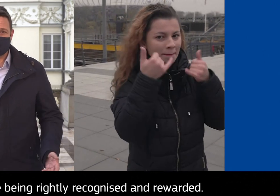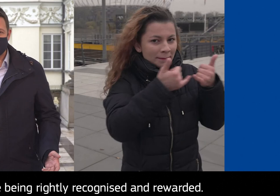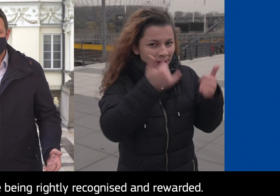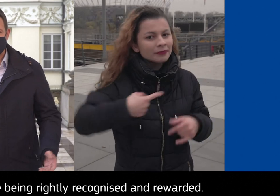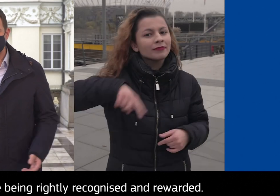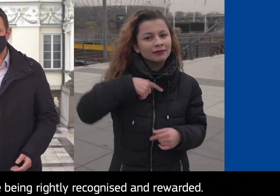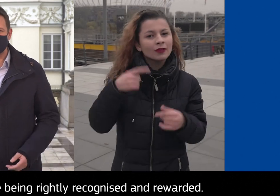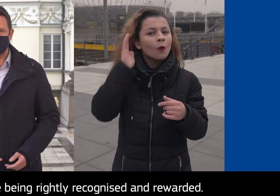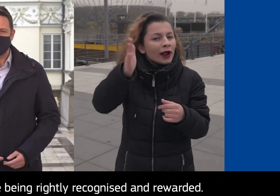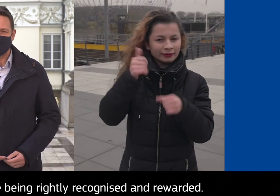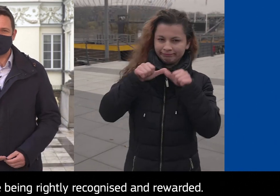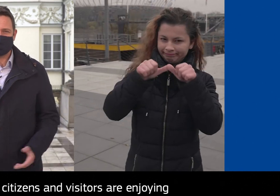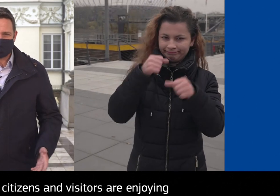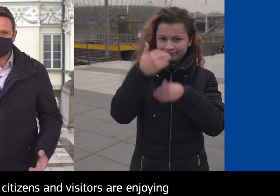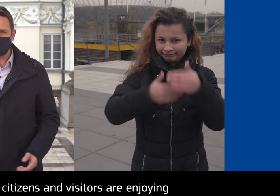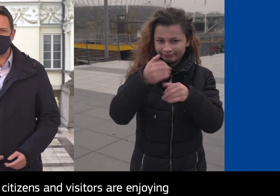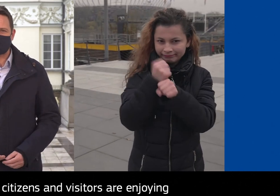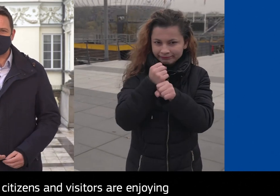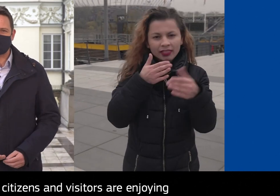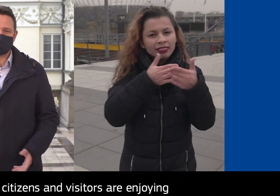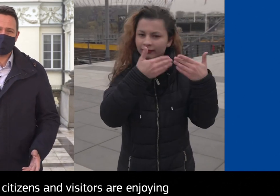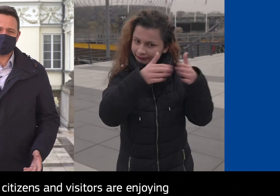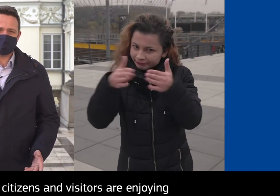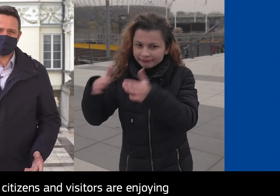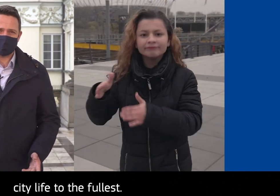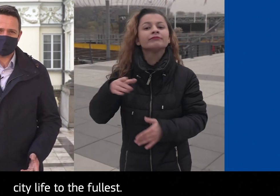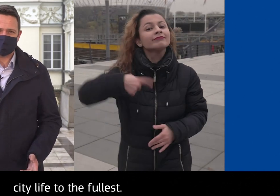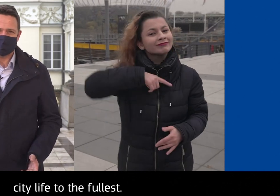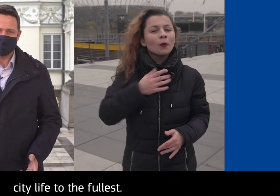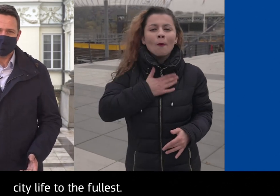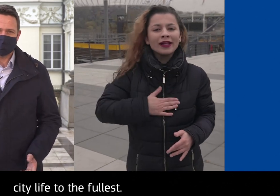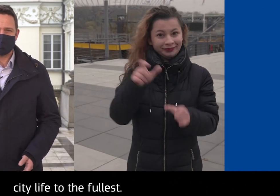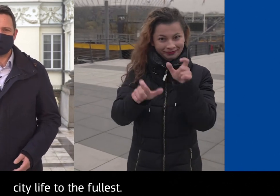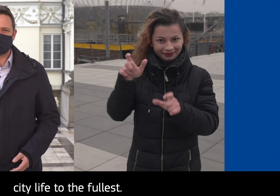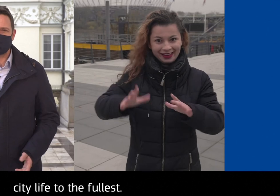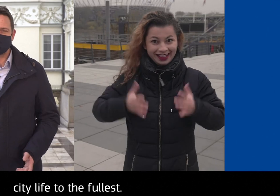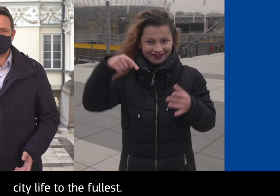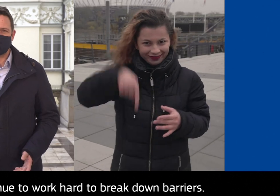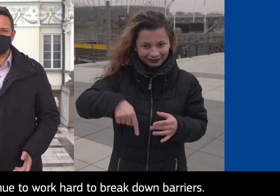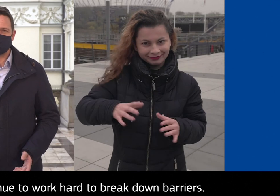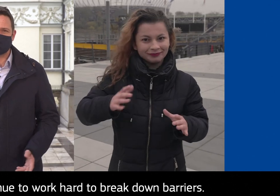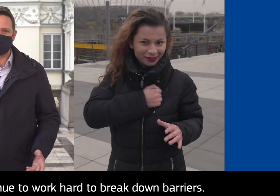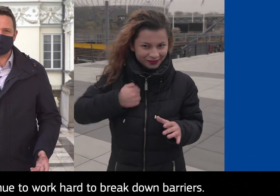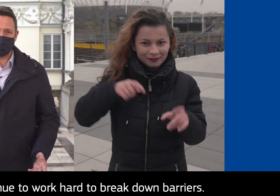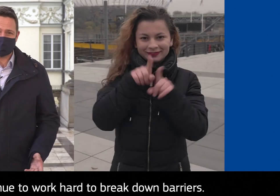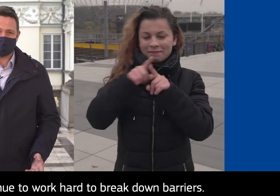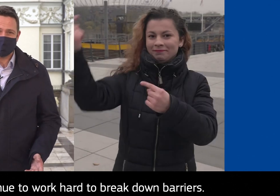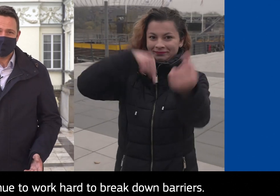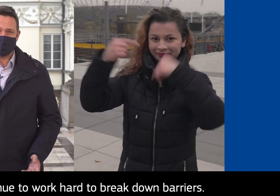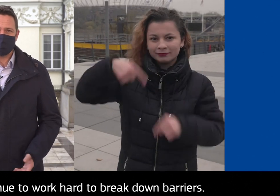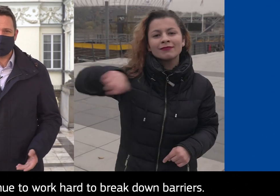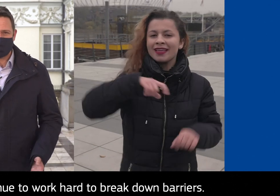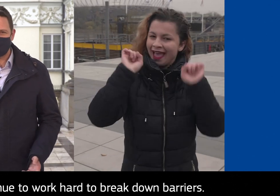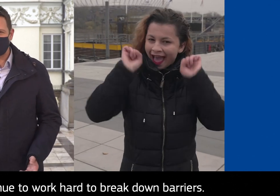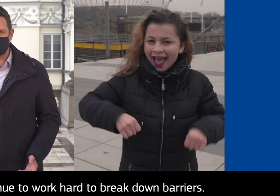recognised and rewarded. And its citizens and visitors are enjoying city life to the fullest. We will continue to